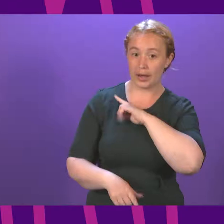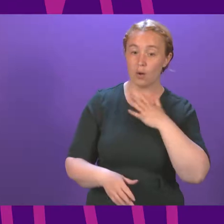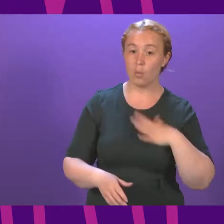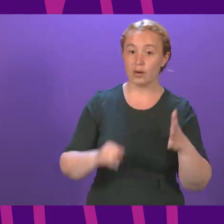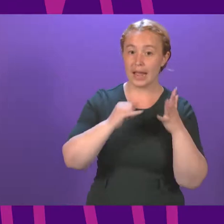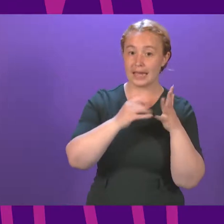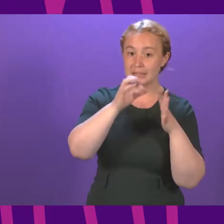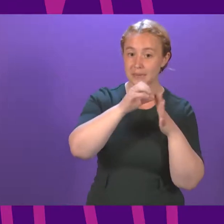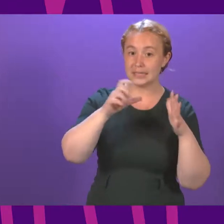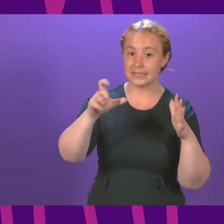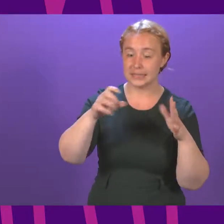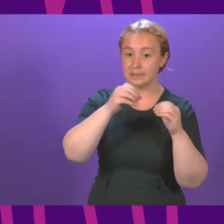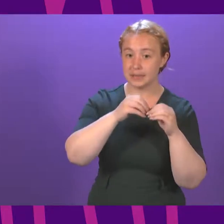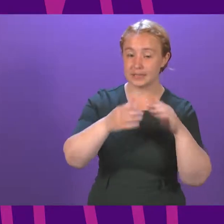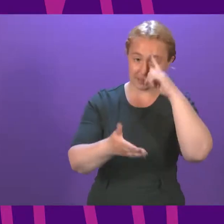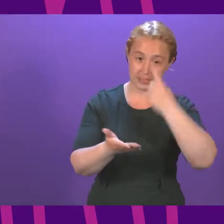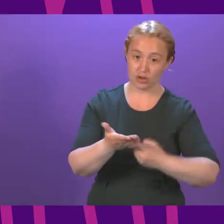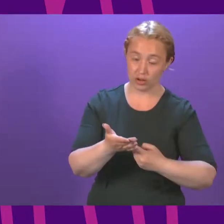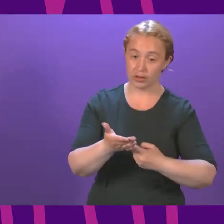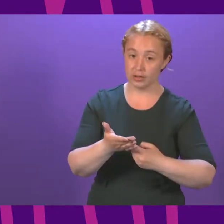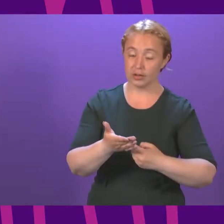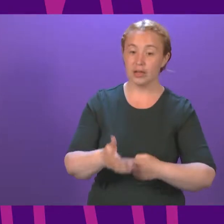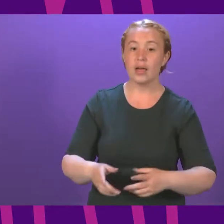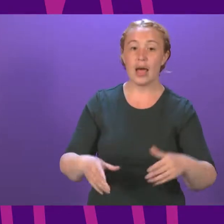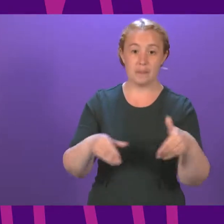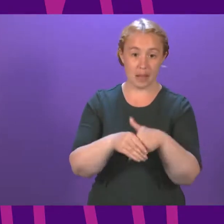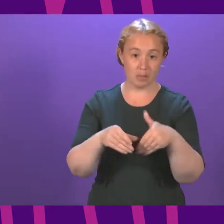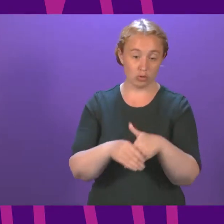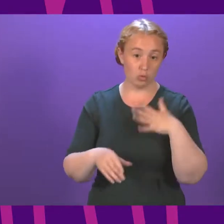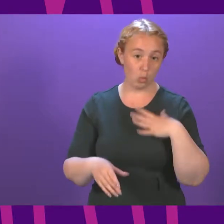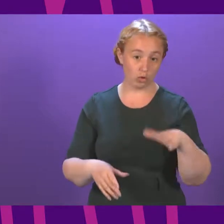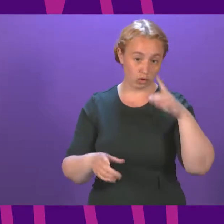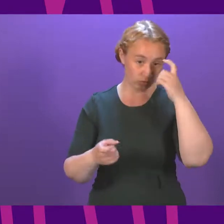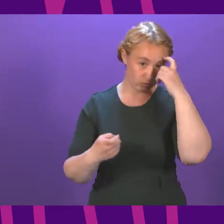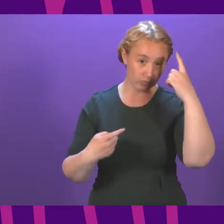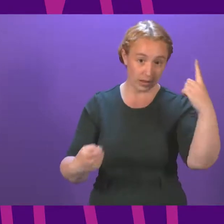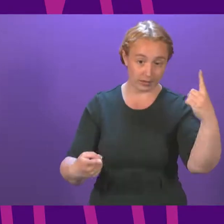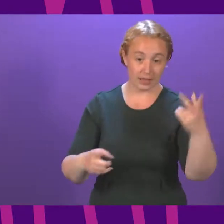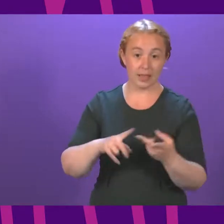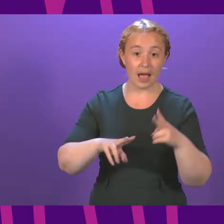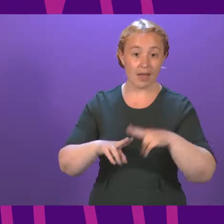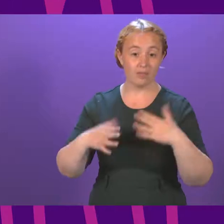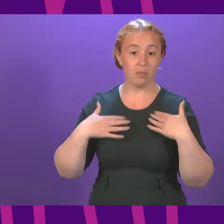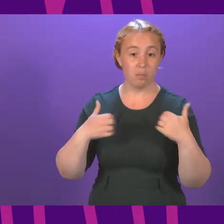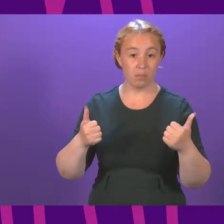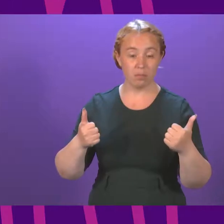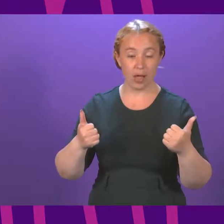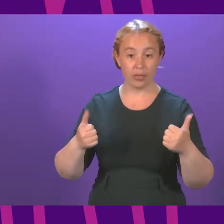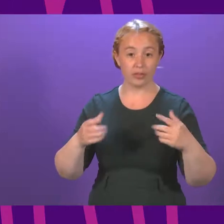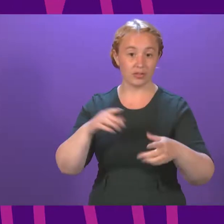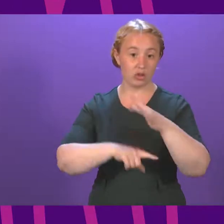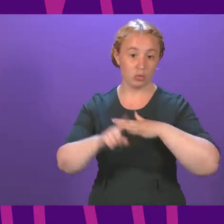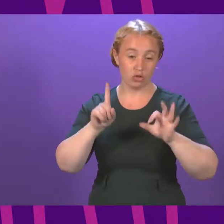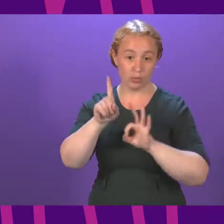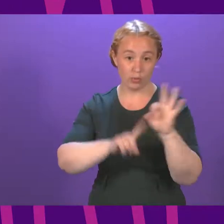SPCB's decision on the matter. And members will wish to note that, should public health circumstances allow it, it would be